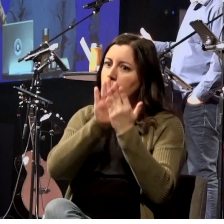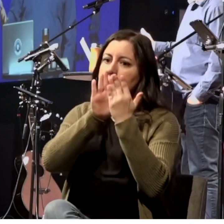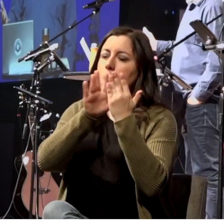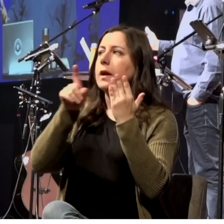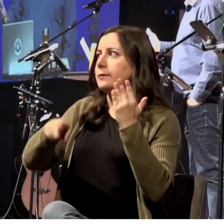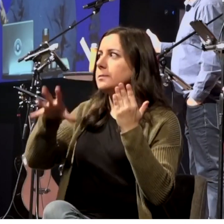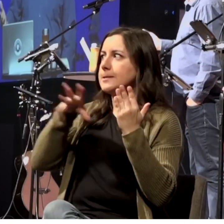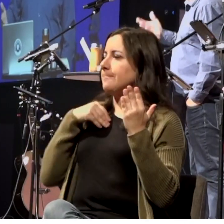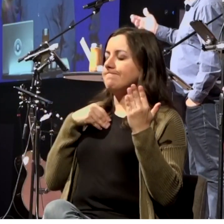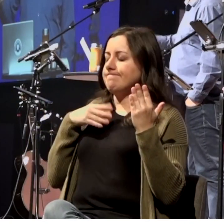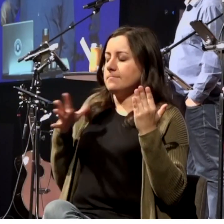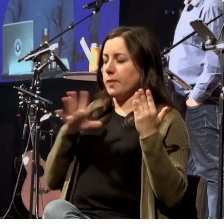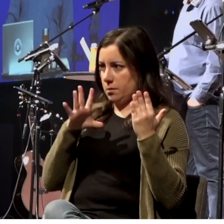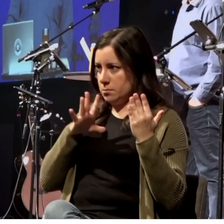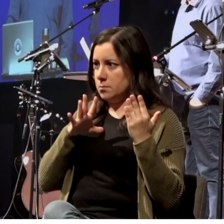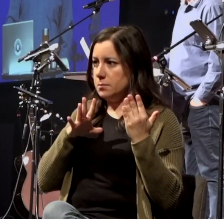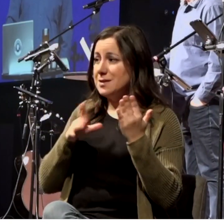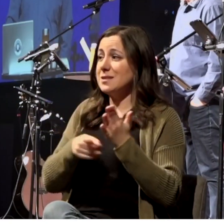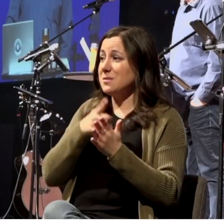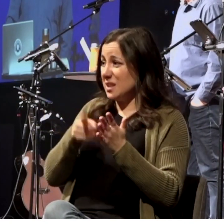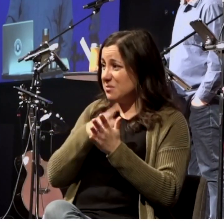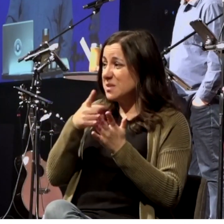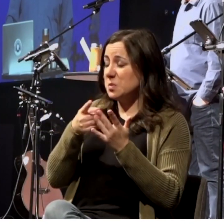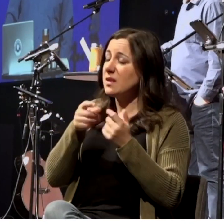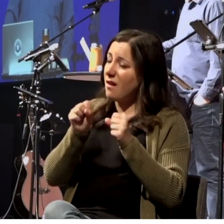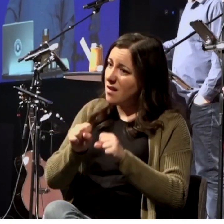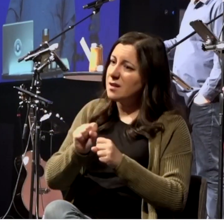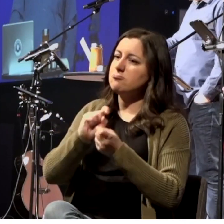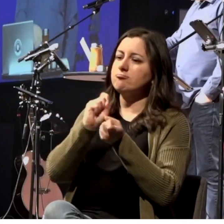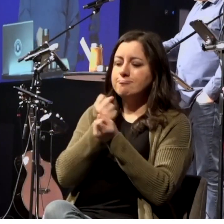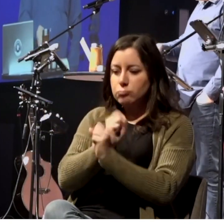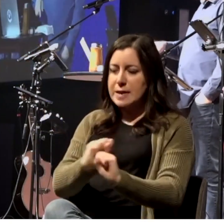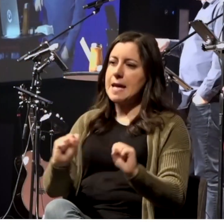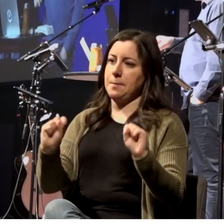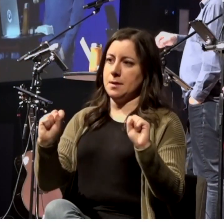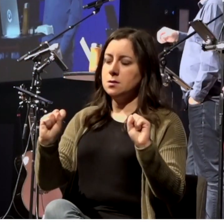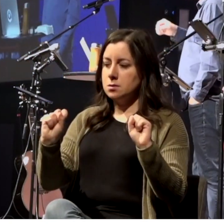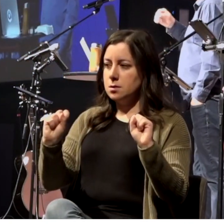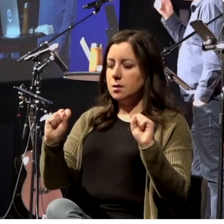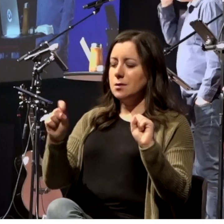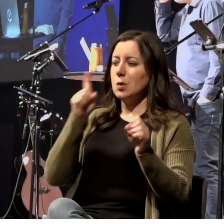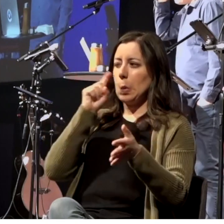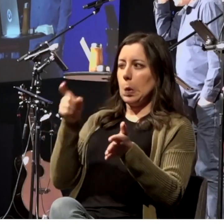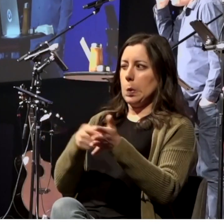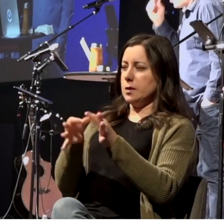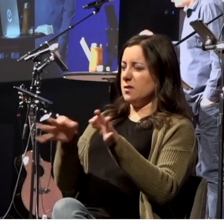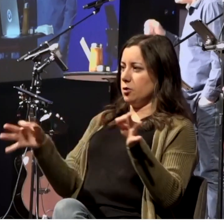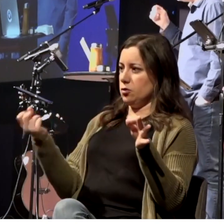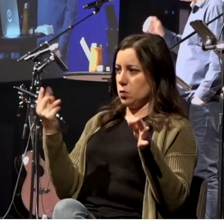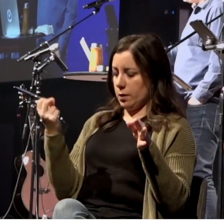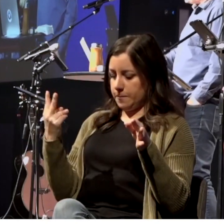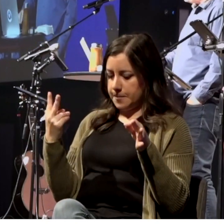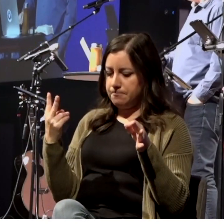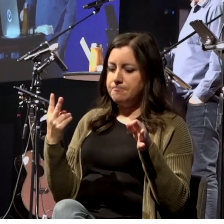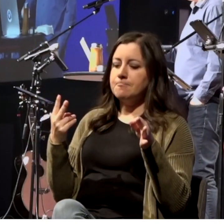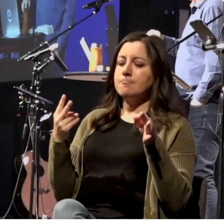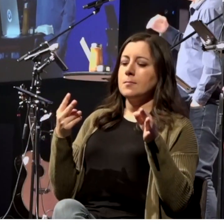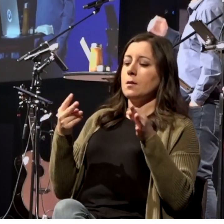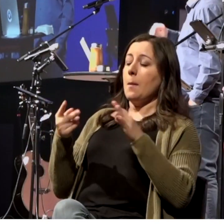things that we can redeem. But notice here in verse 12 that Paul and his team, they